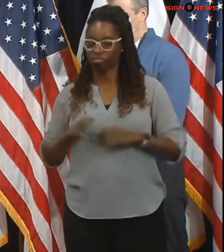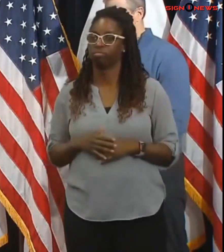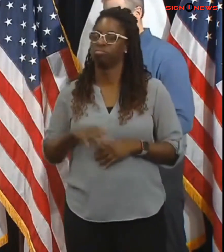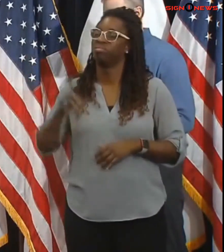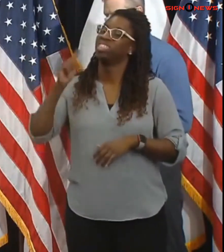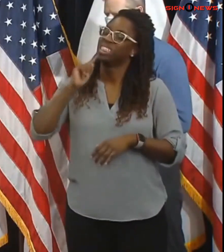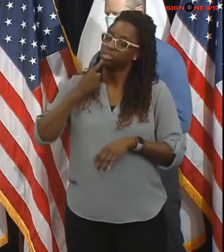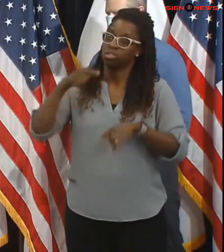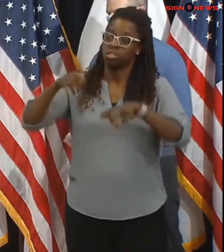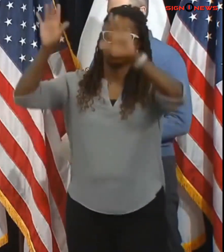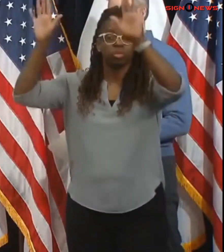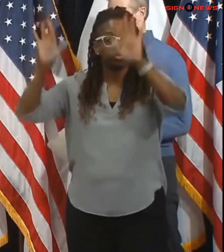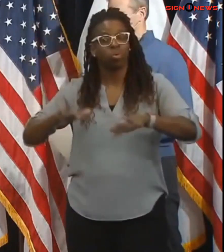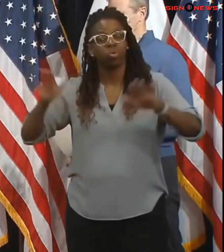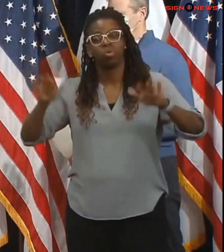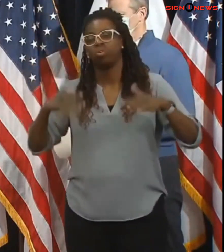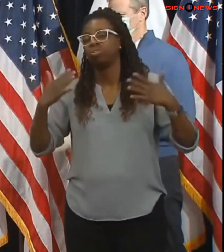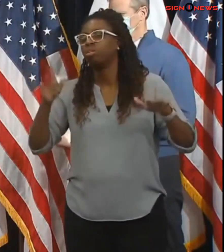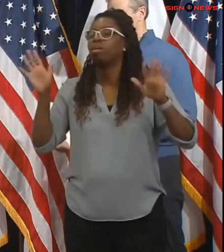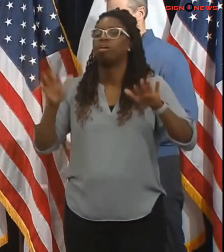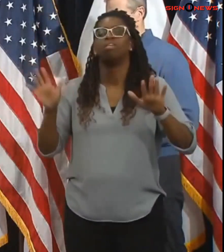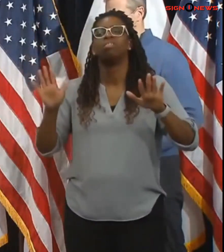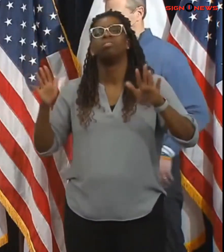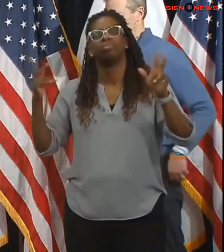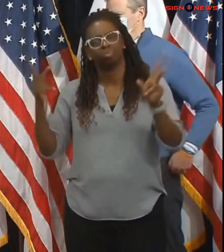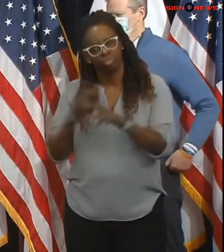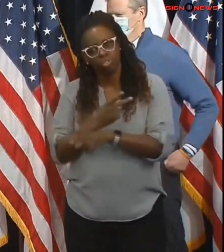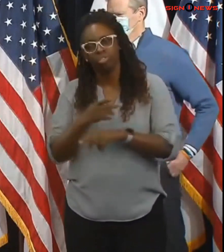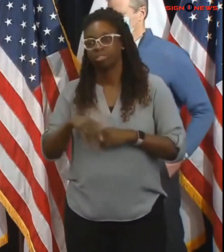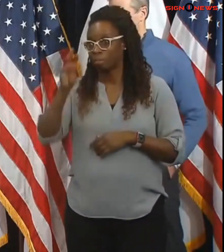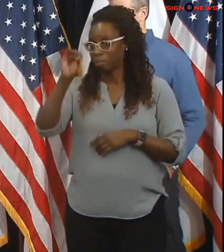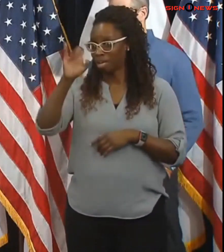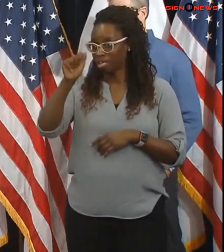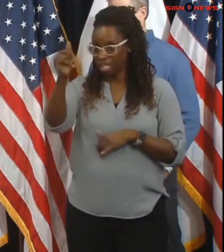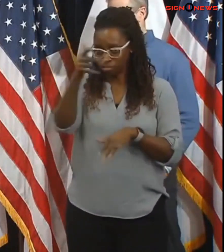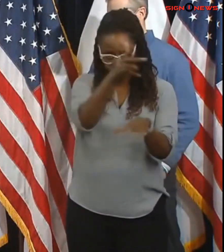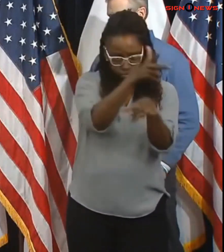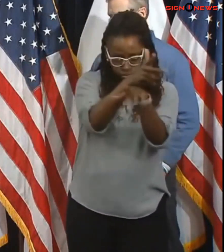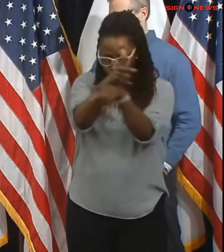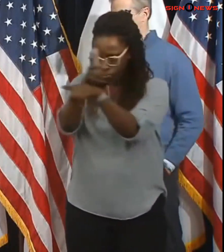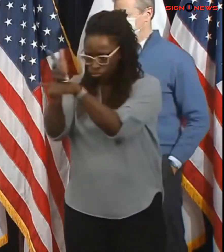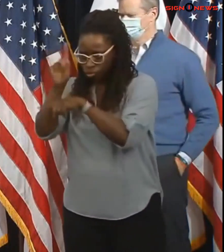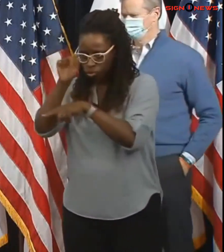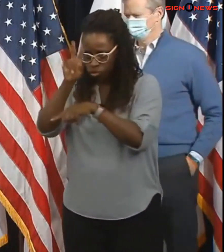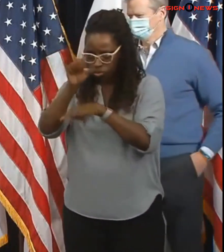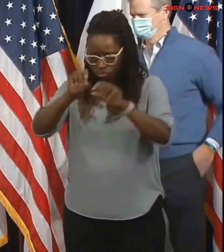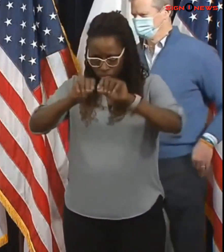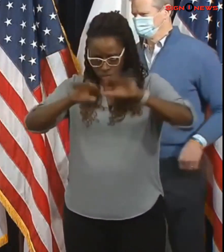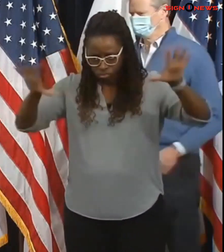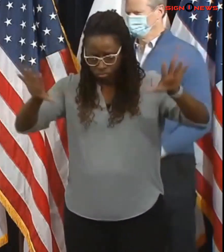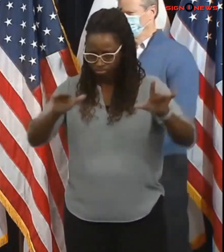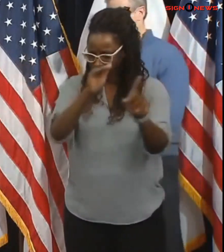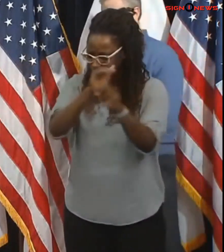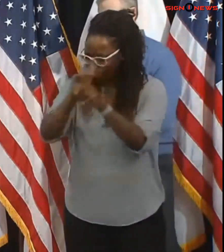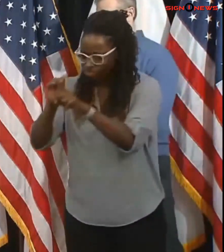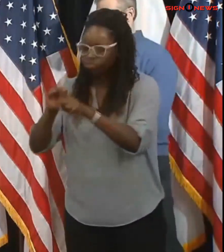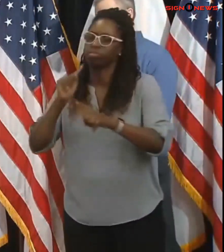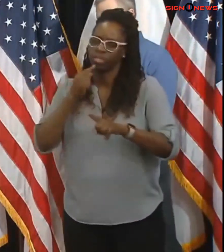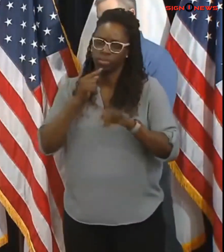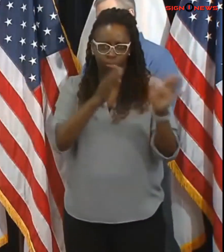a lot of stories on the media about folks taking steps to be prepared for the storm and this is a really great thing we want everyone to take